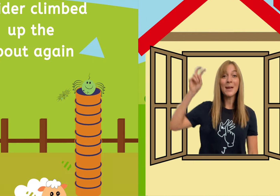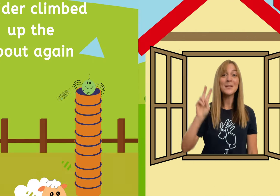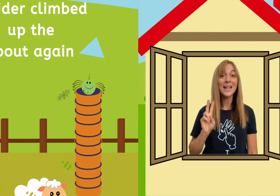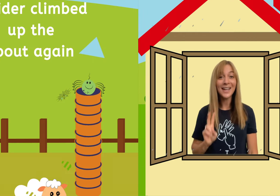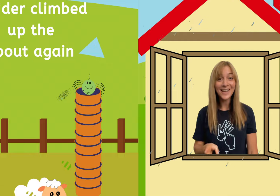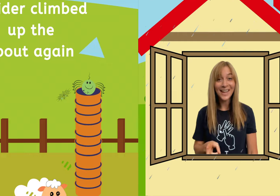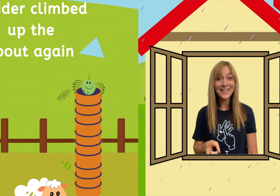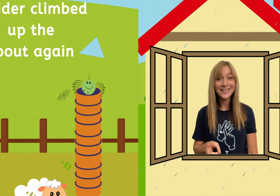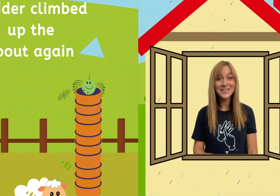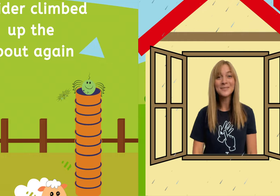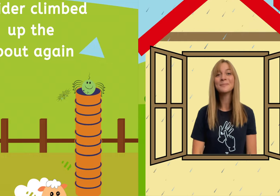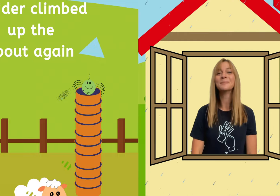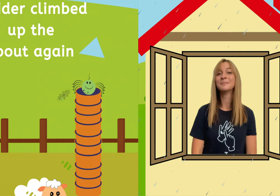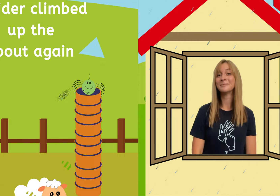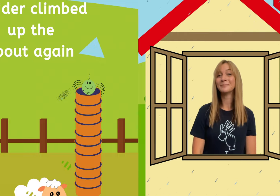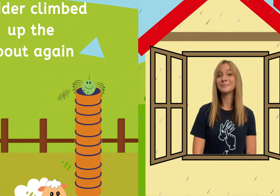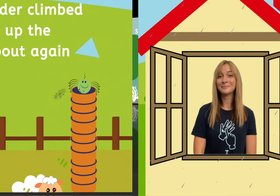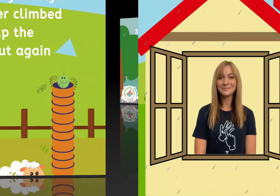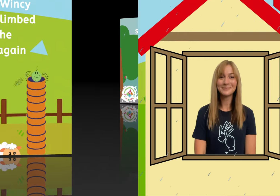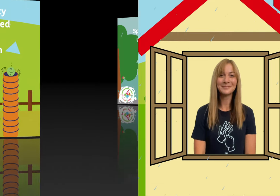up the spout again